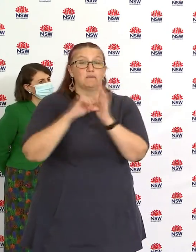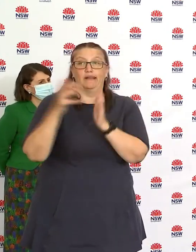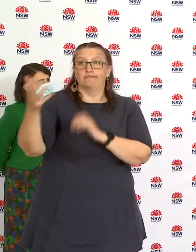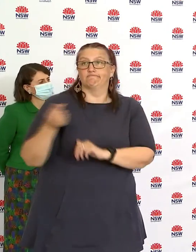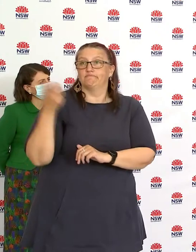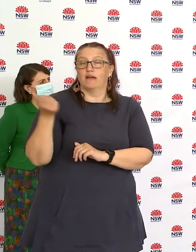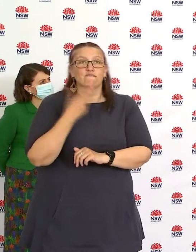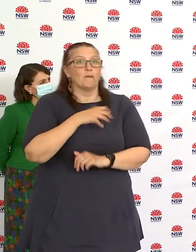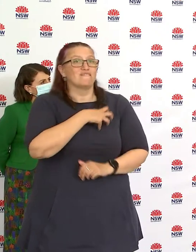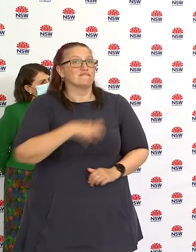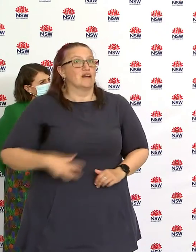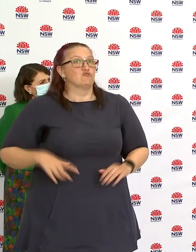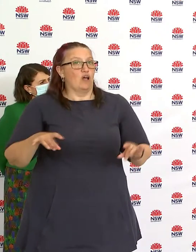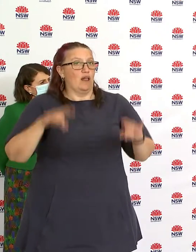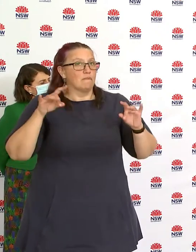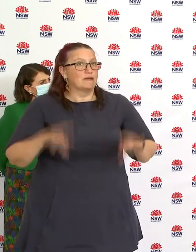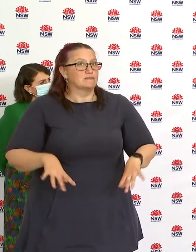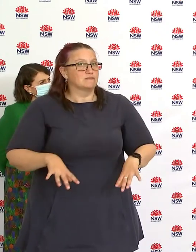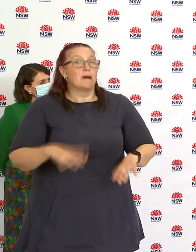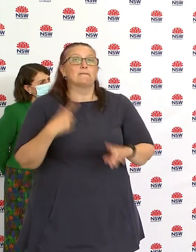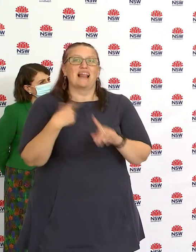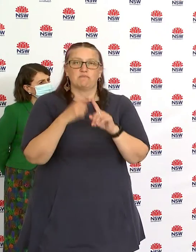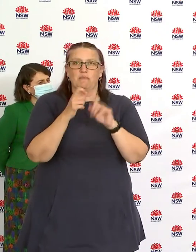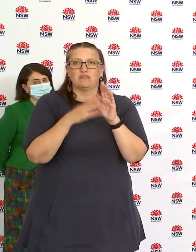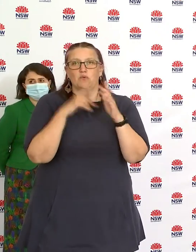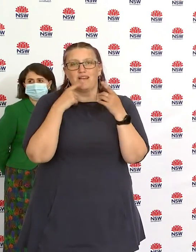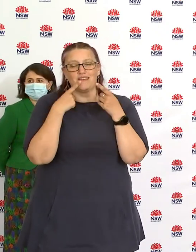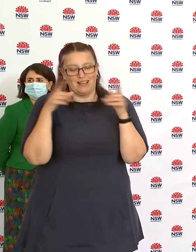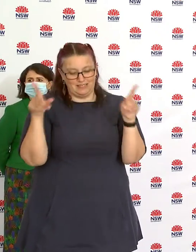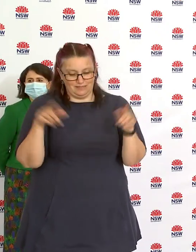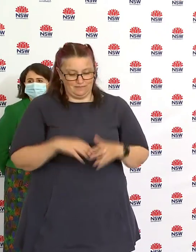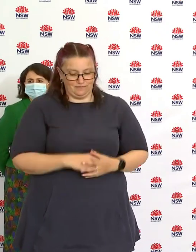uh the prime minister will make further announcements in relation to that this afternoon